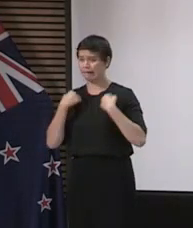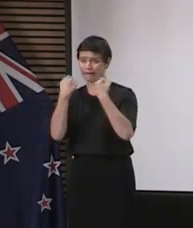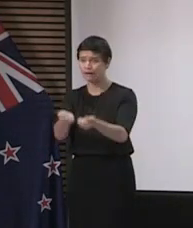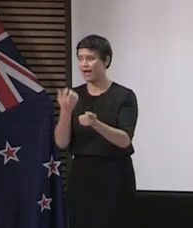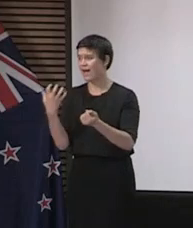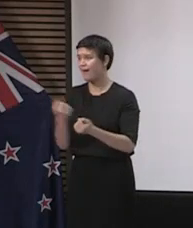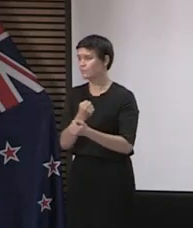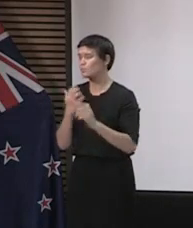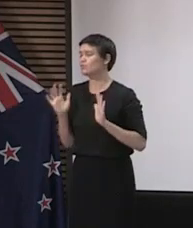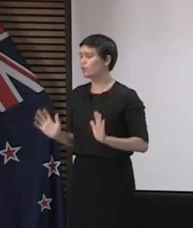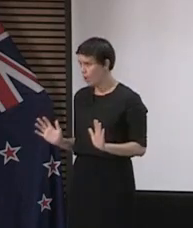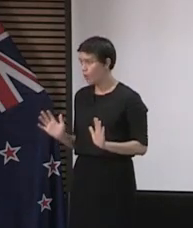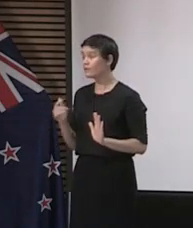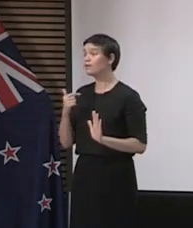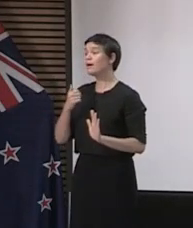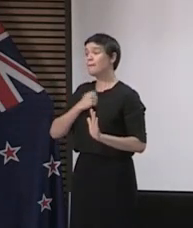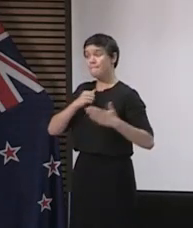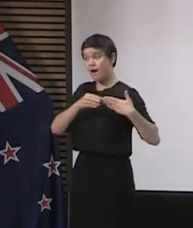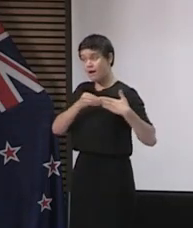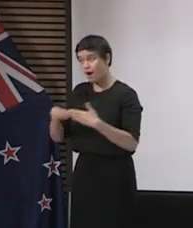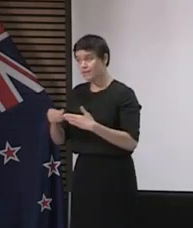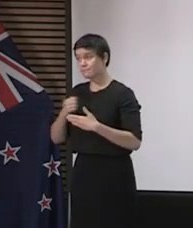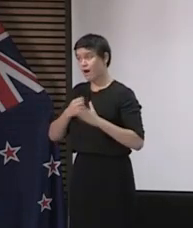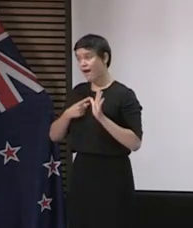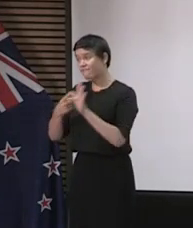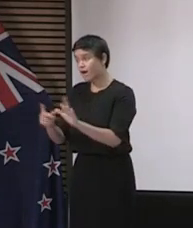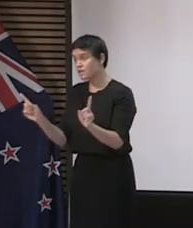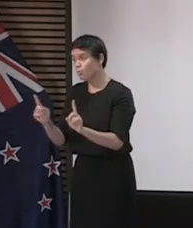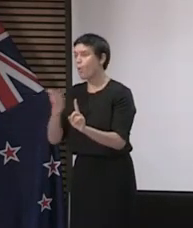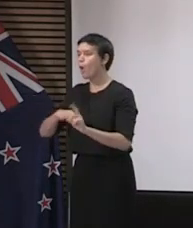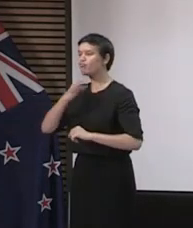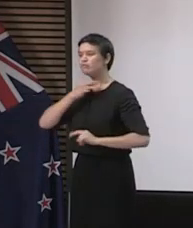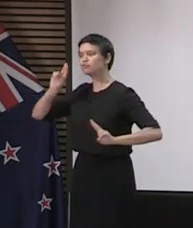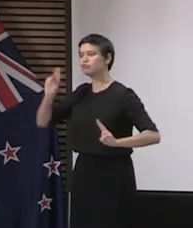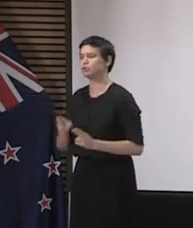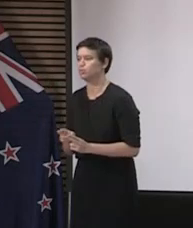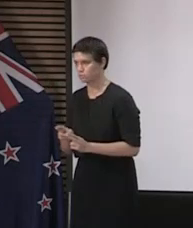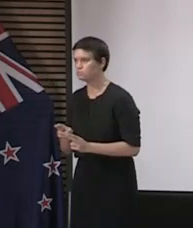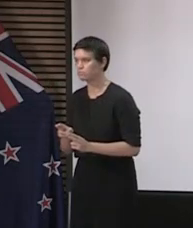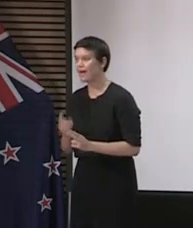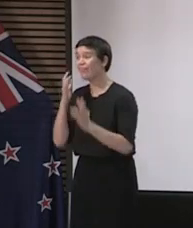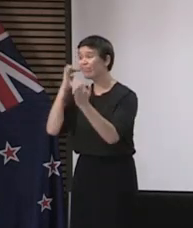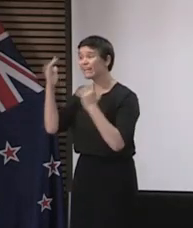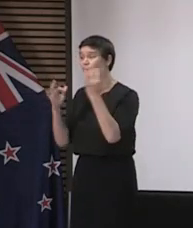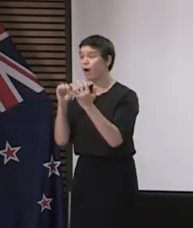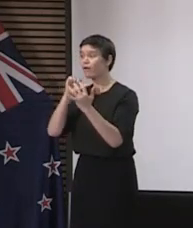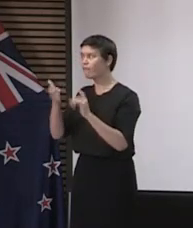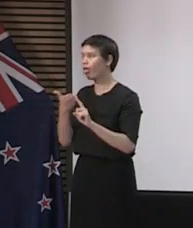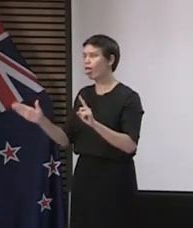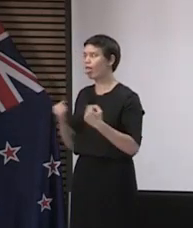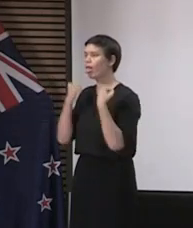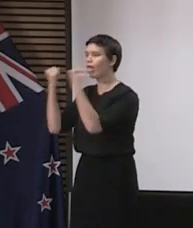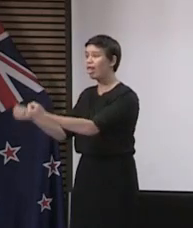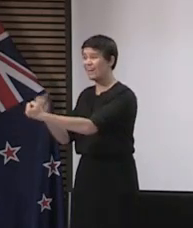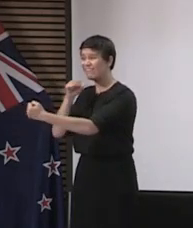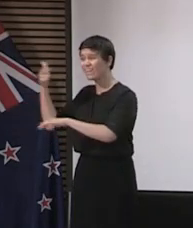and act in a way that reduces risk. Think about what will happen if your car breaks down, you run out of gas or